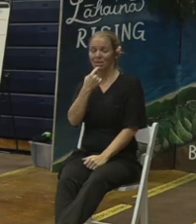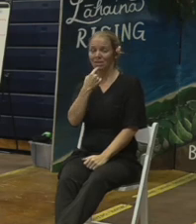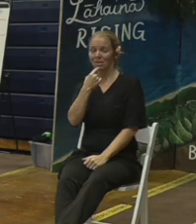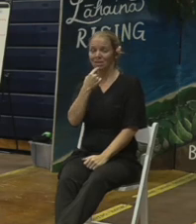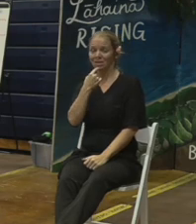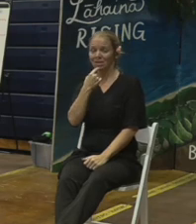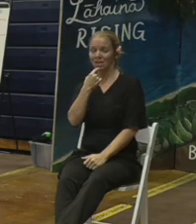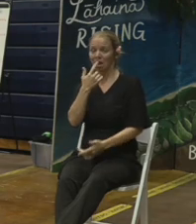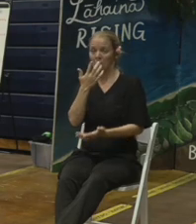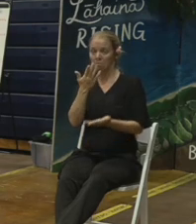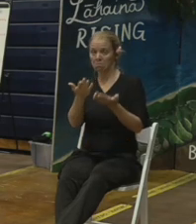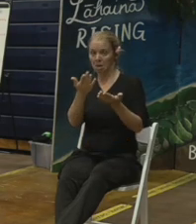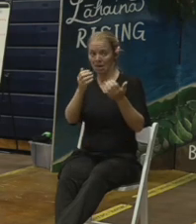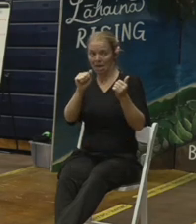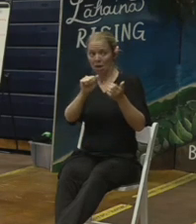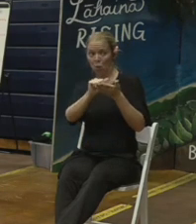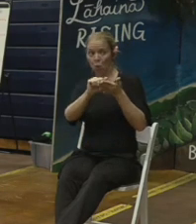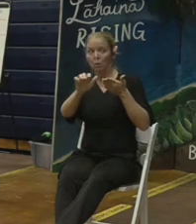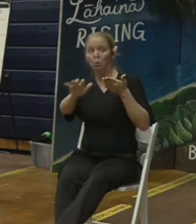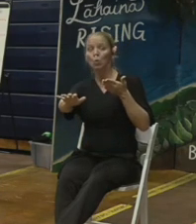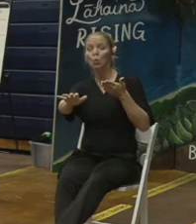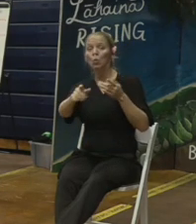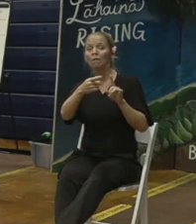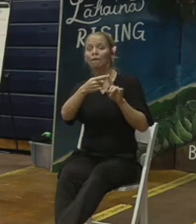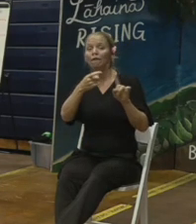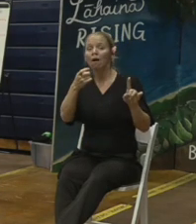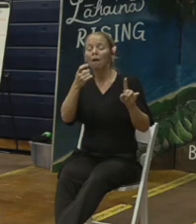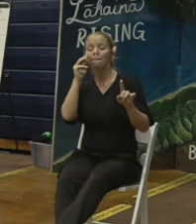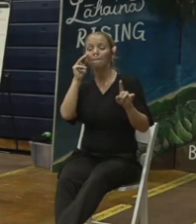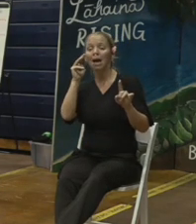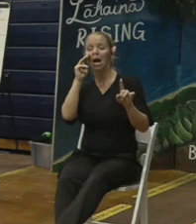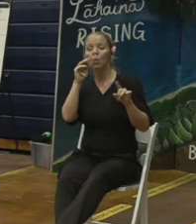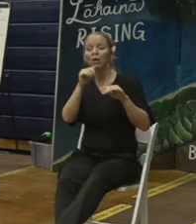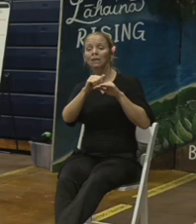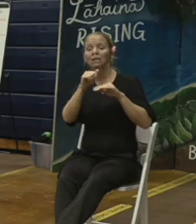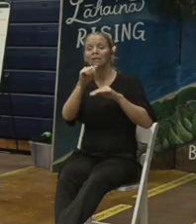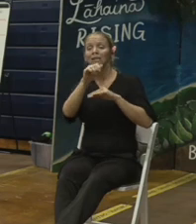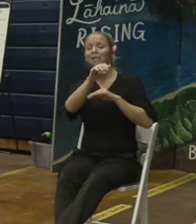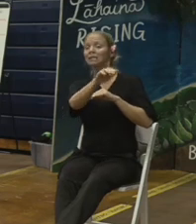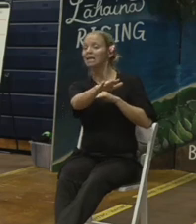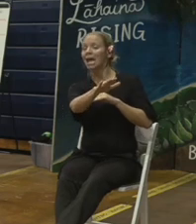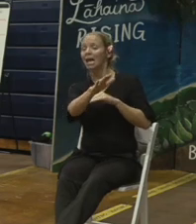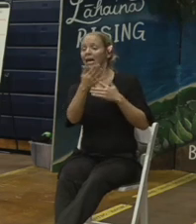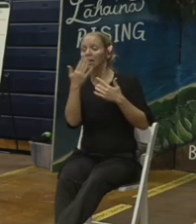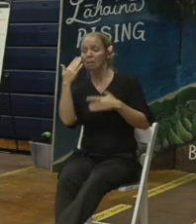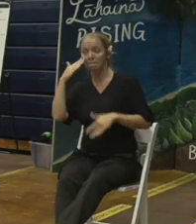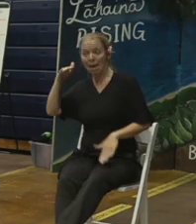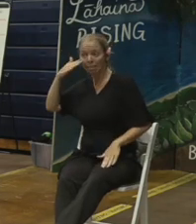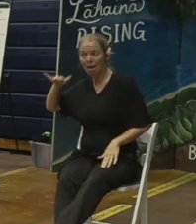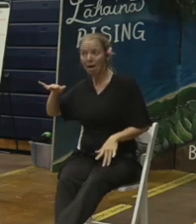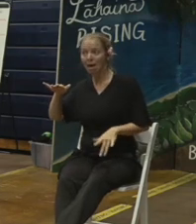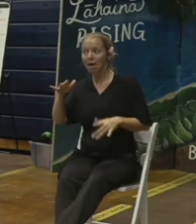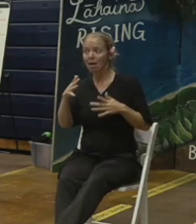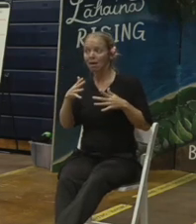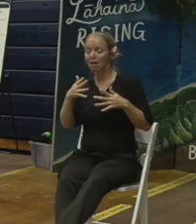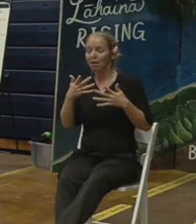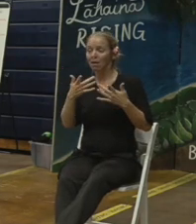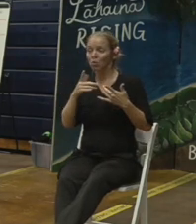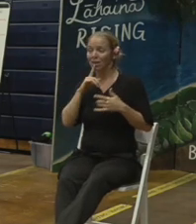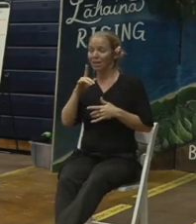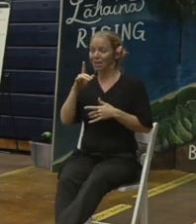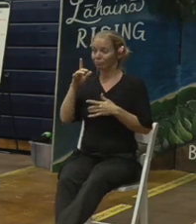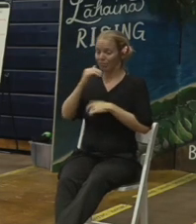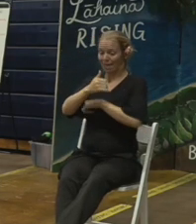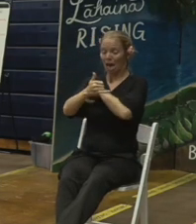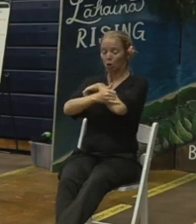of Maui and that they could transport it to the mainland the county was unaware of this they wrote letters to FEMA and FEMA had